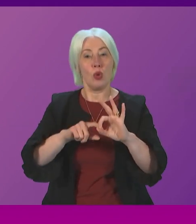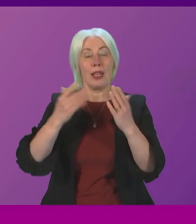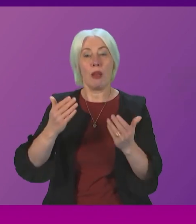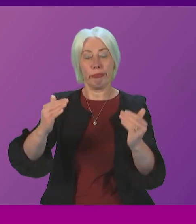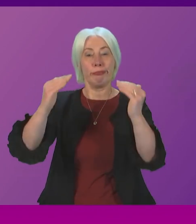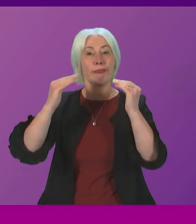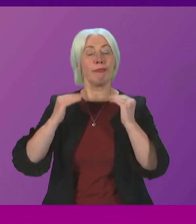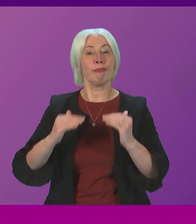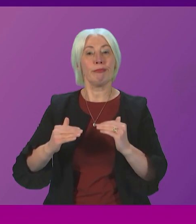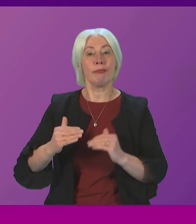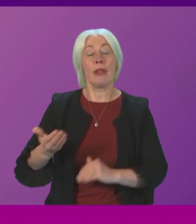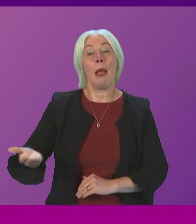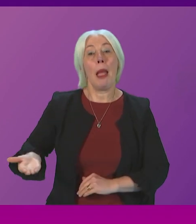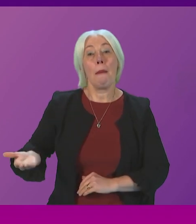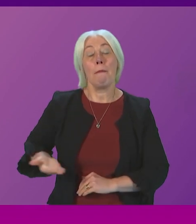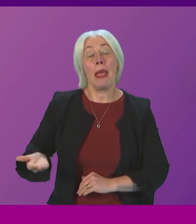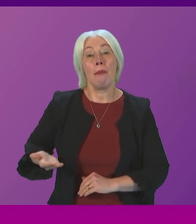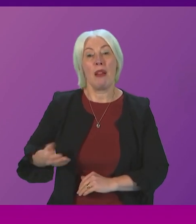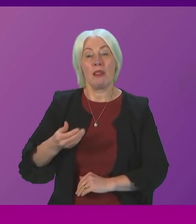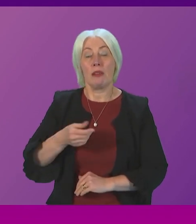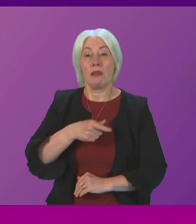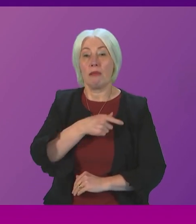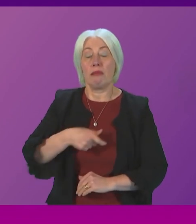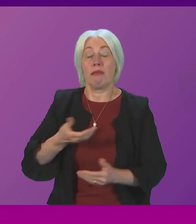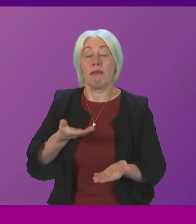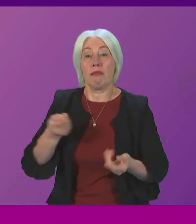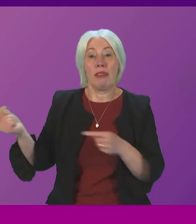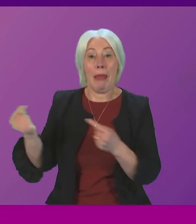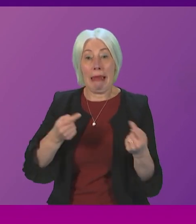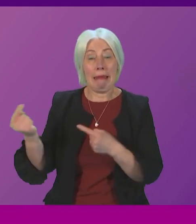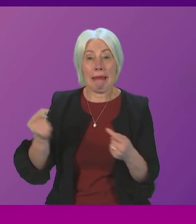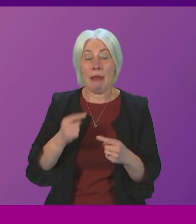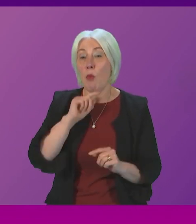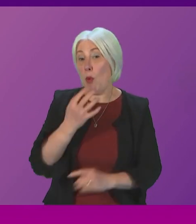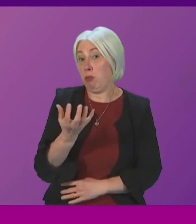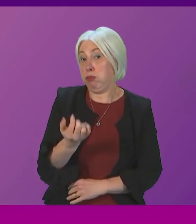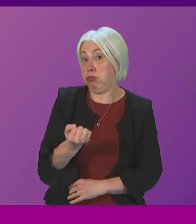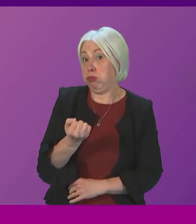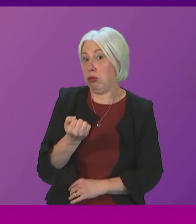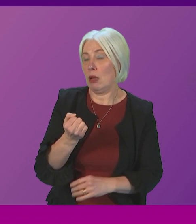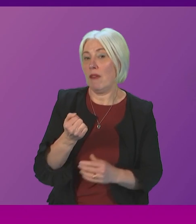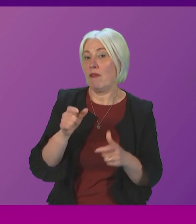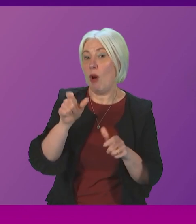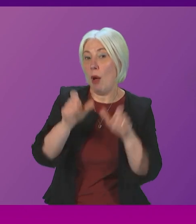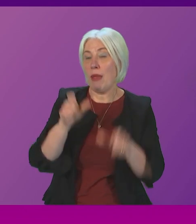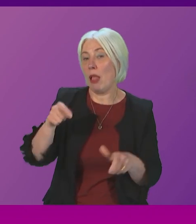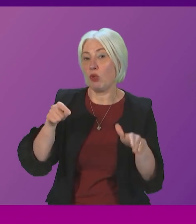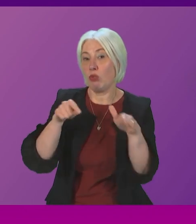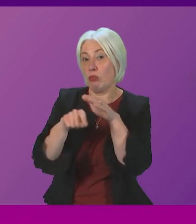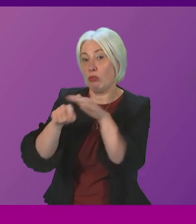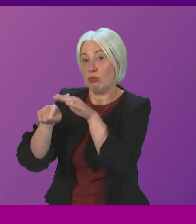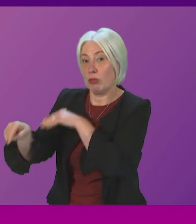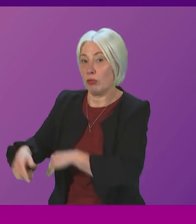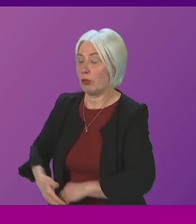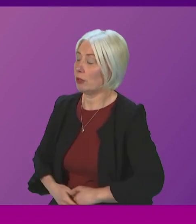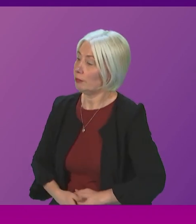item of business is a Member's business debate in the name of Bill Kidd and there will be a short suspension now to allow Members to leave the